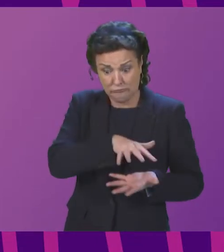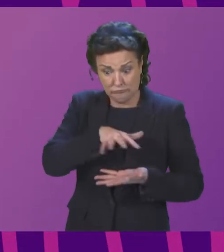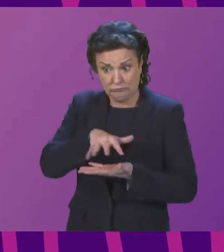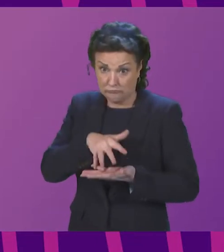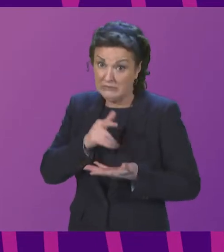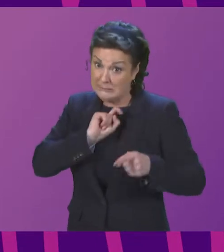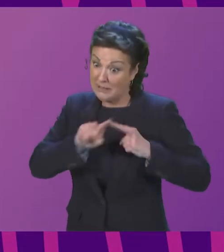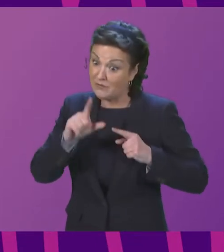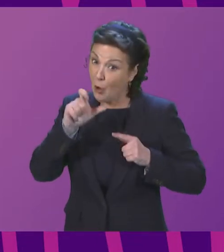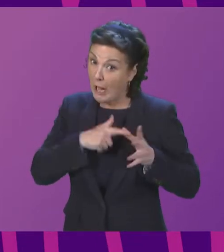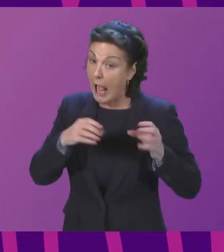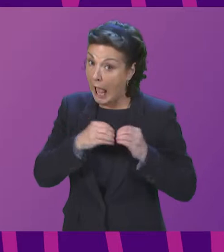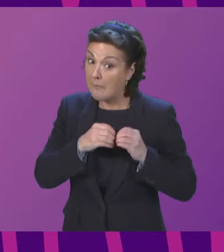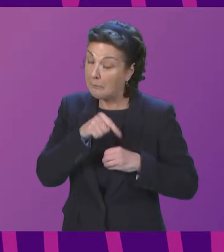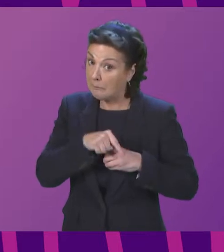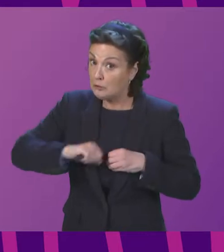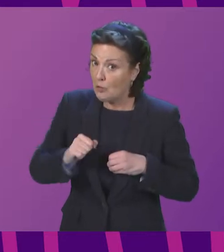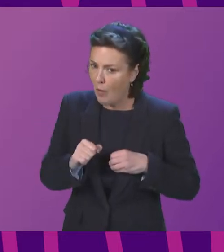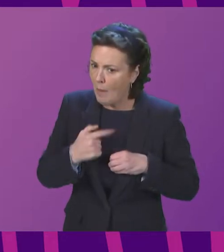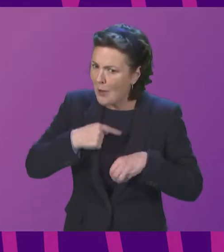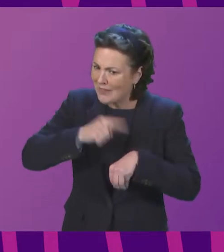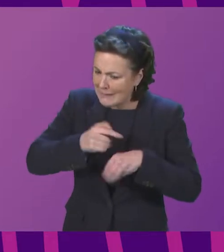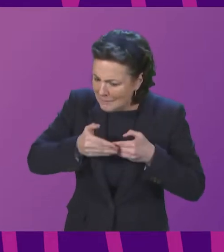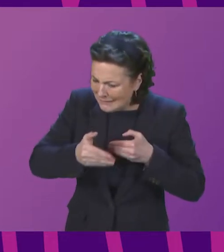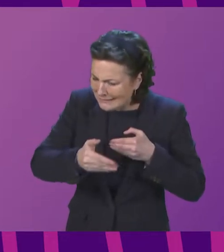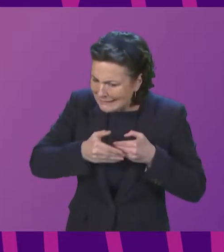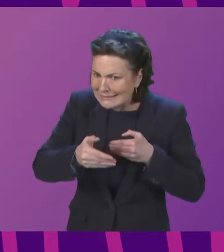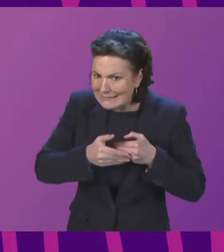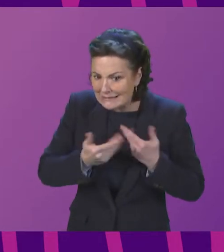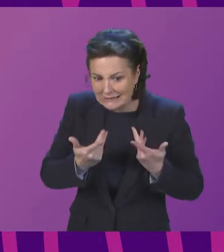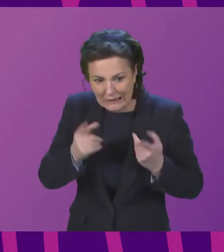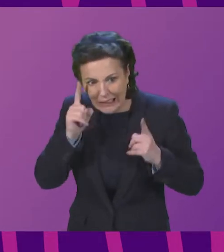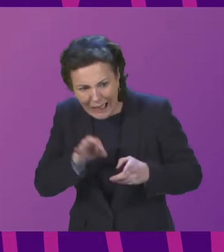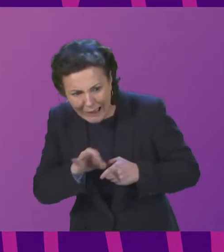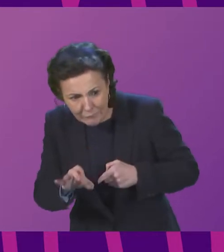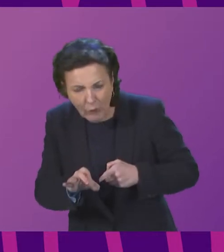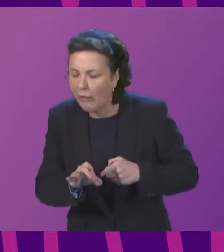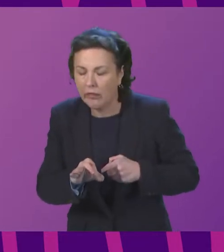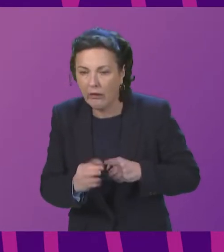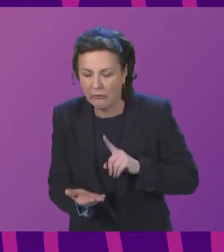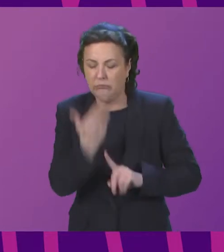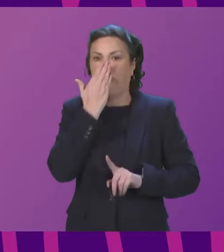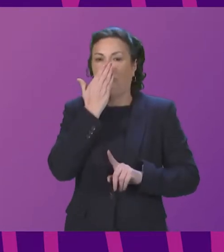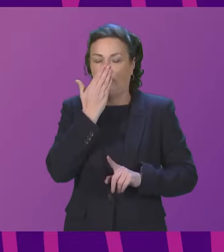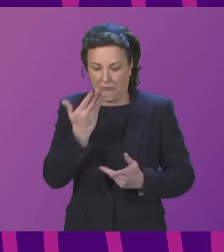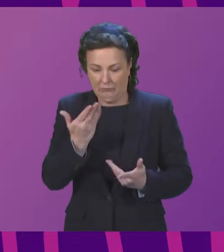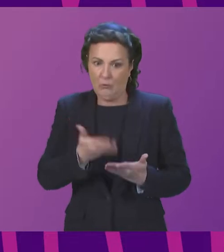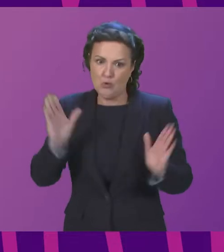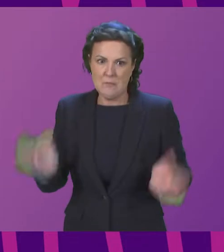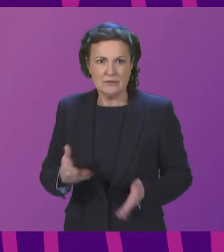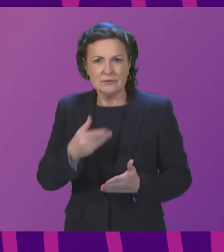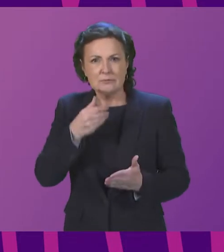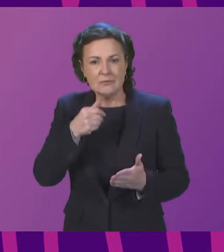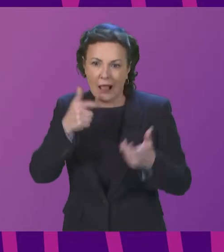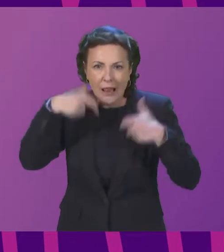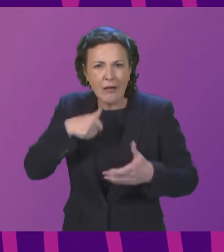from Citizens Advice Scotland, about the timings and the ability for individuals and the liability that